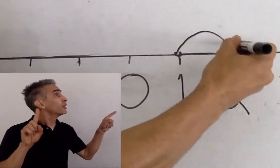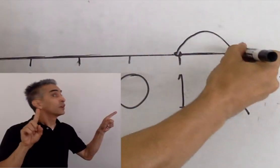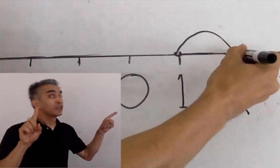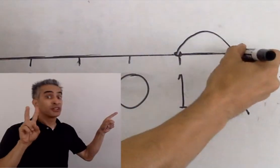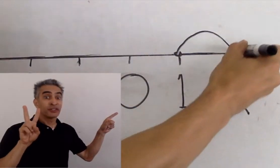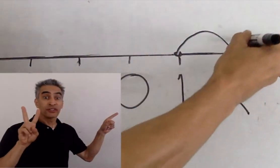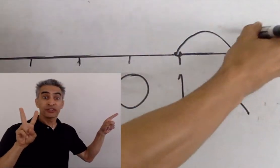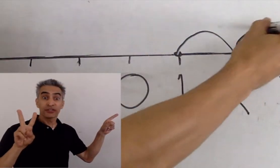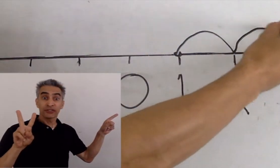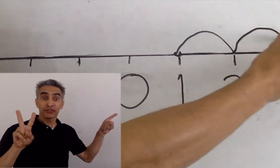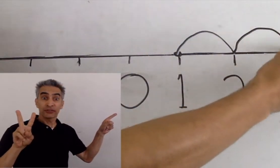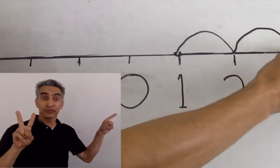1, 2.